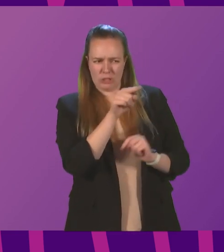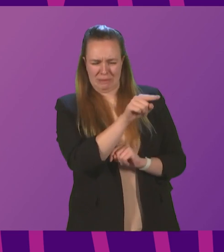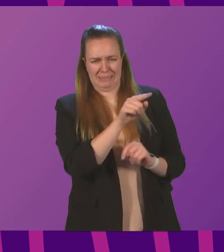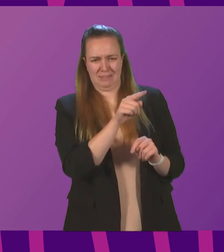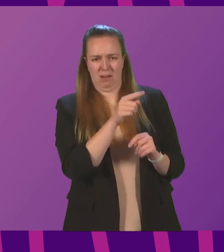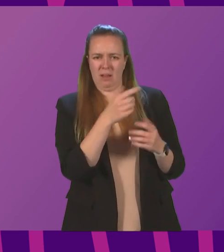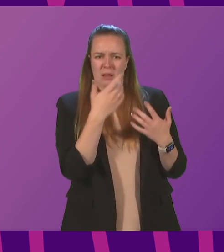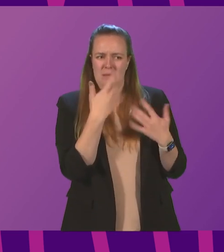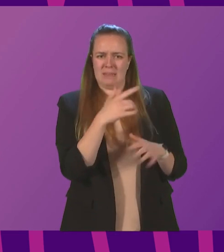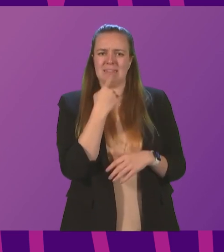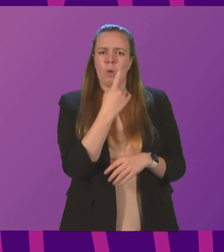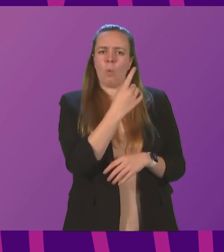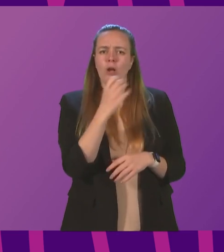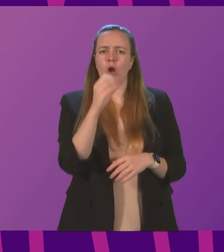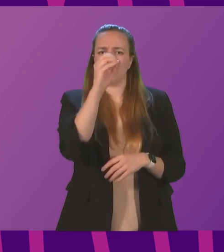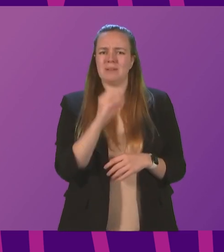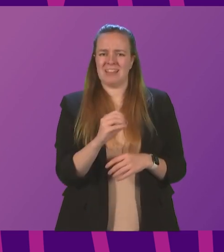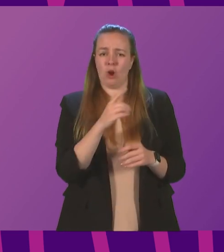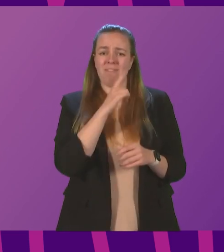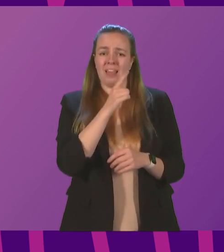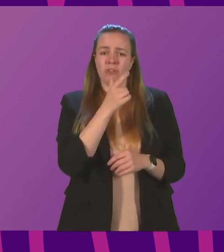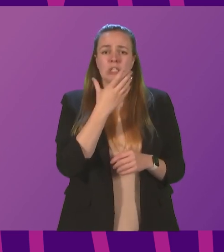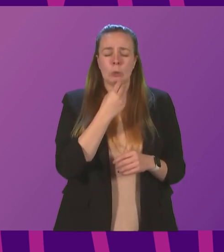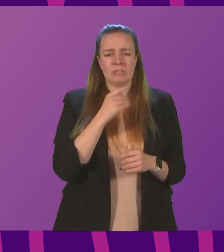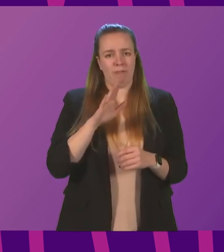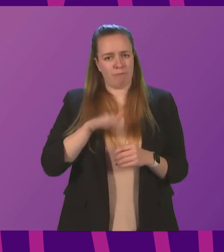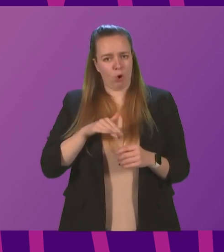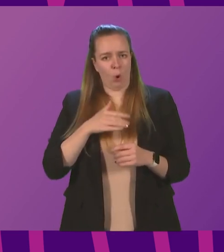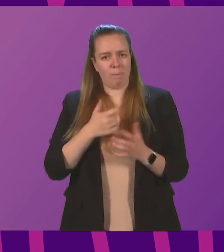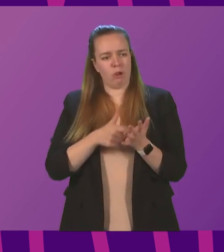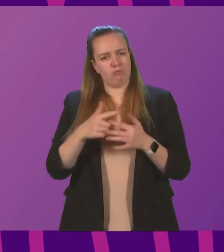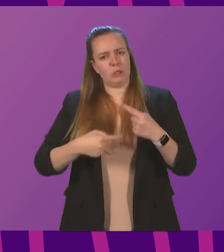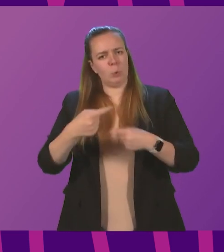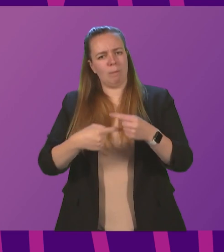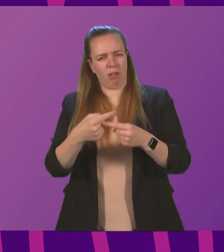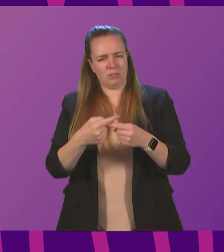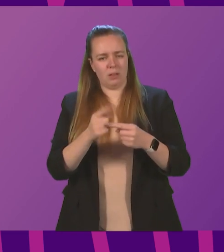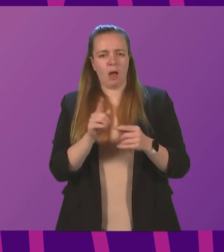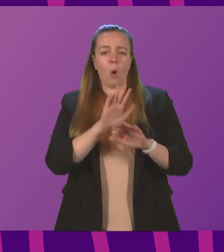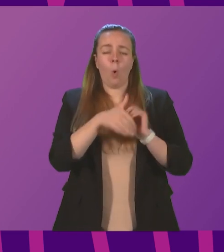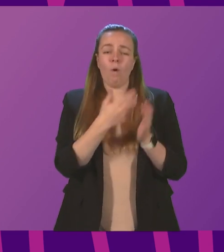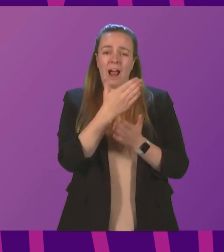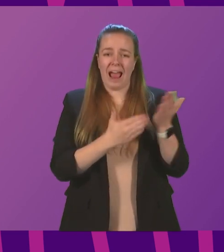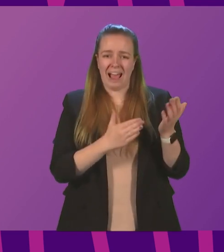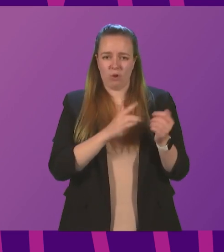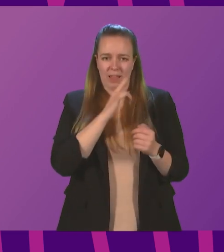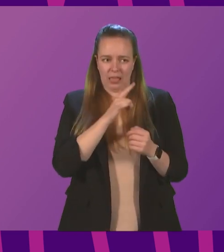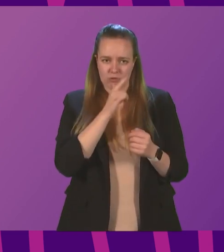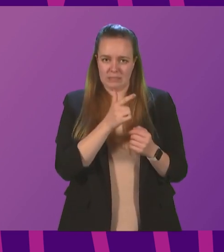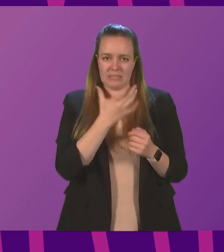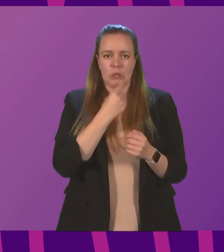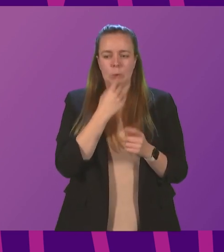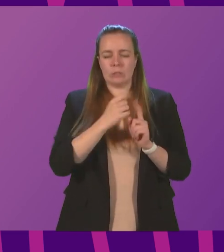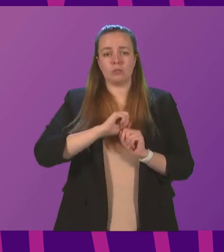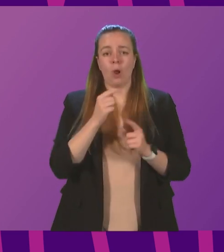almost 100% of all electricity we use is from renewables, when in fact just over half of electricity consumption in Scotland last